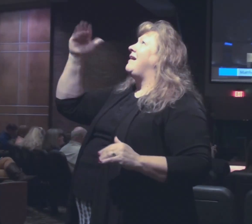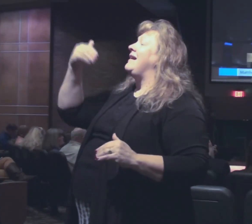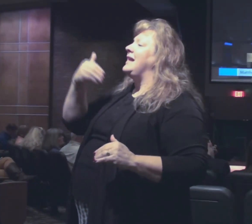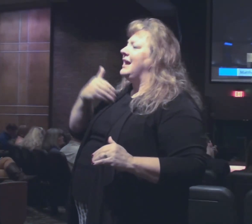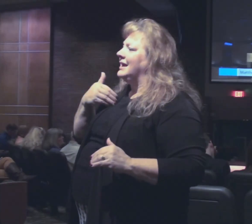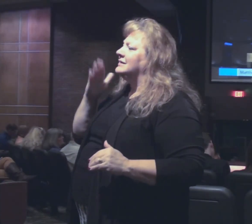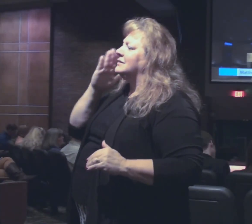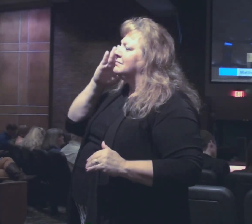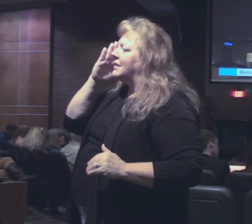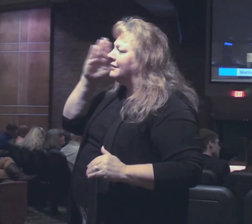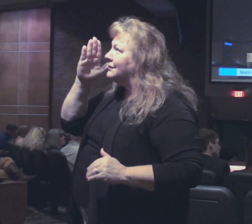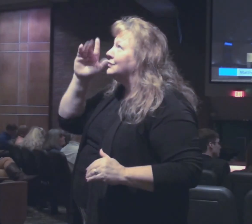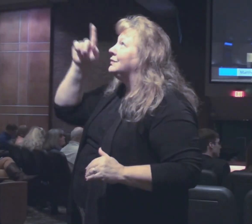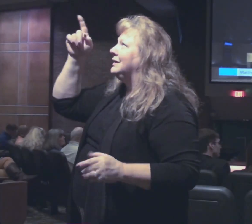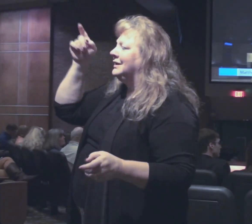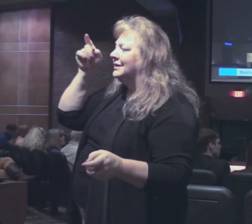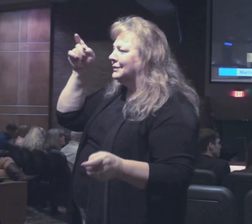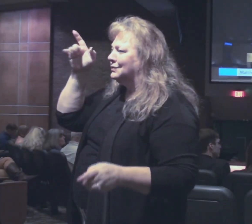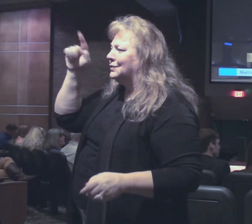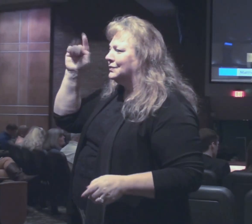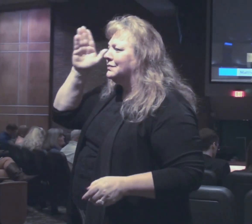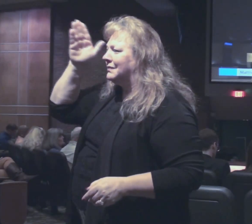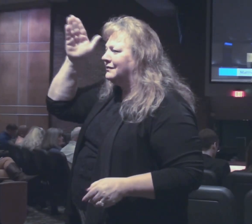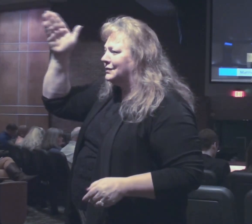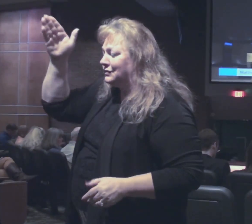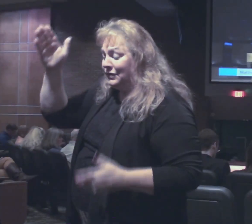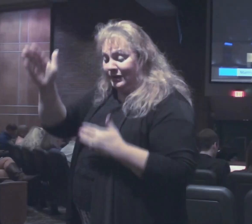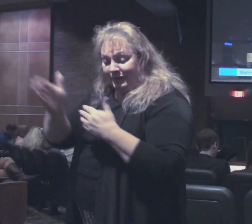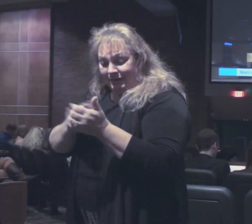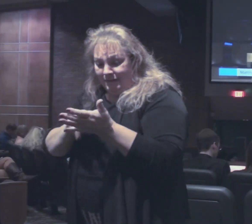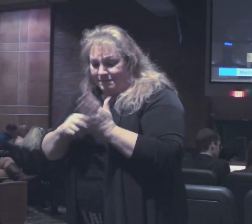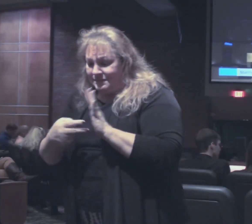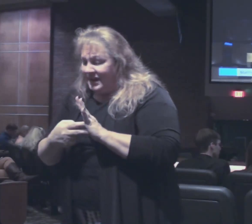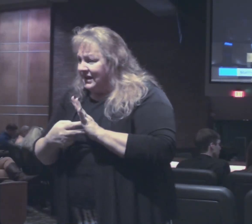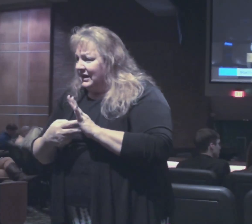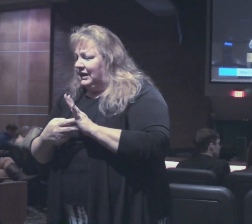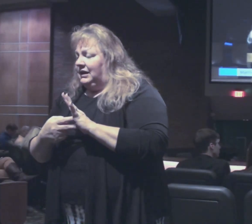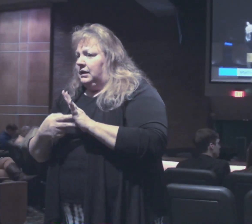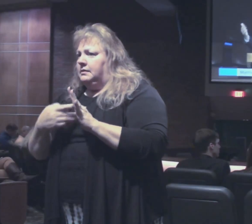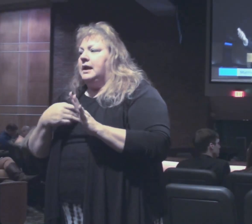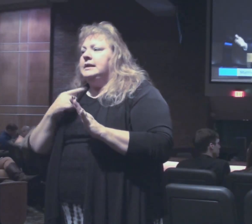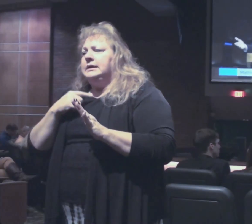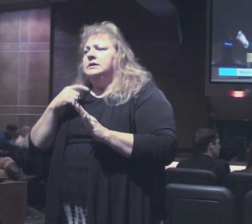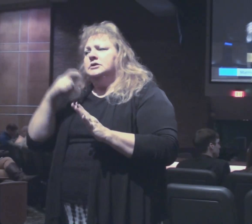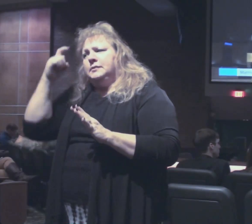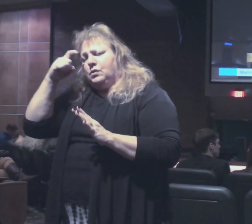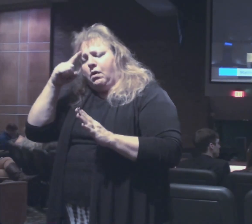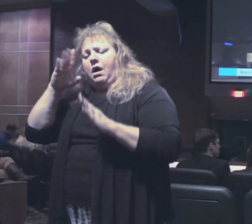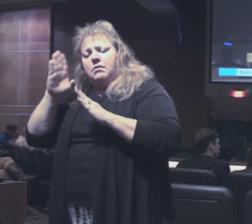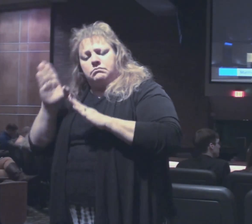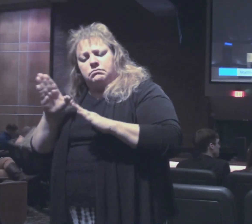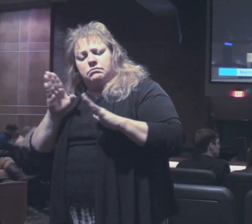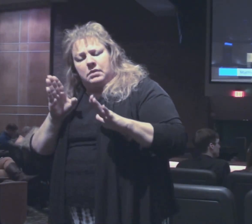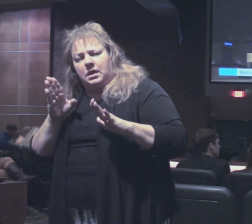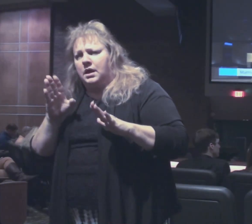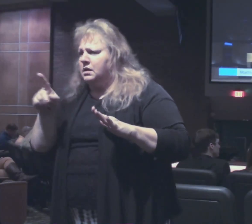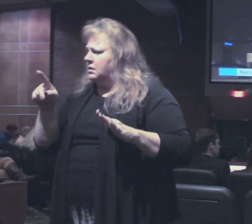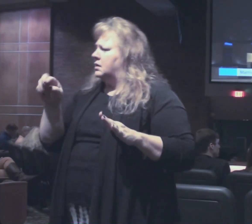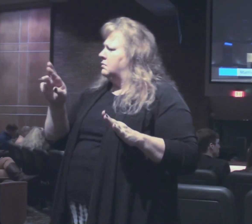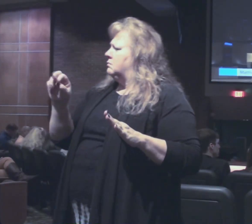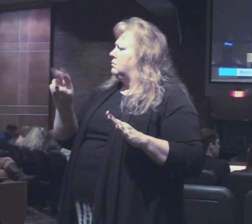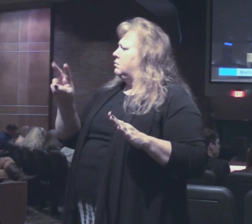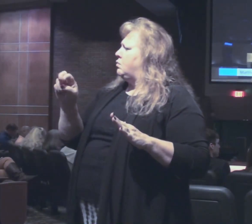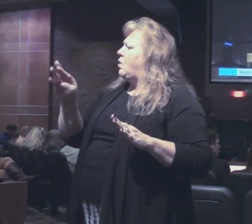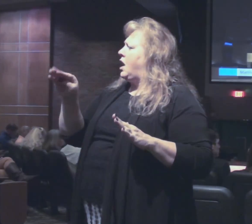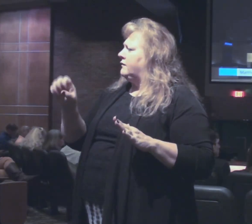my future in his hands. That doesn't mean I shouldn't be wise and planned. Proverbs speaks to that. And you